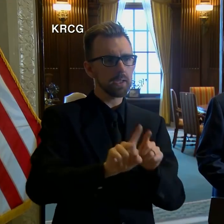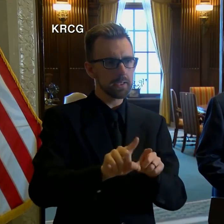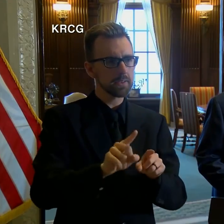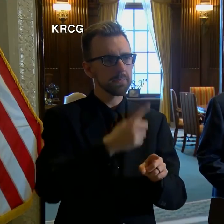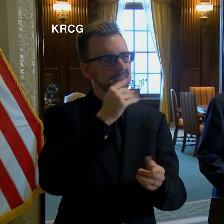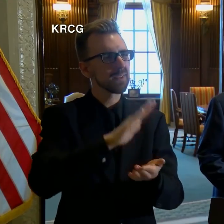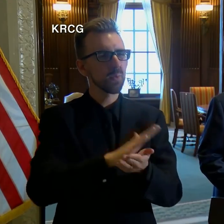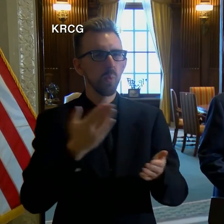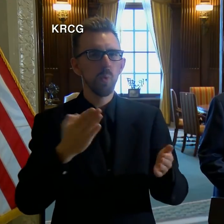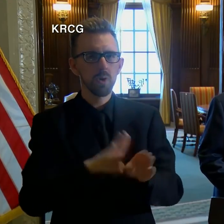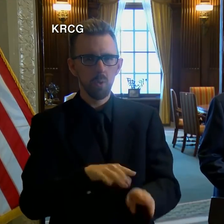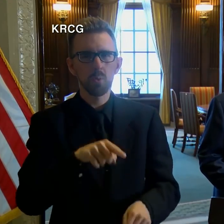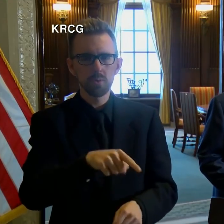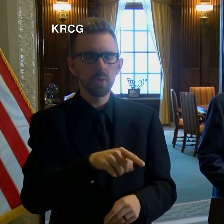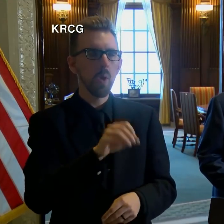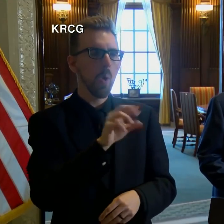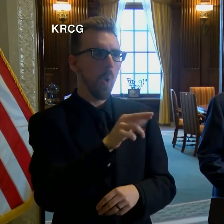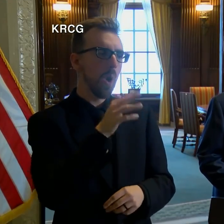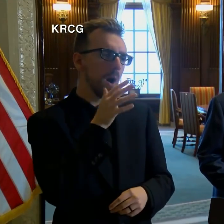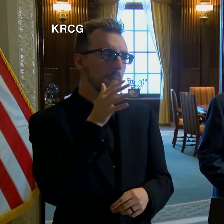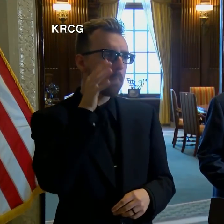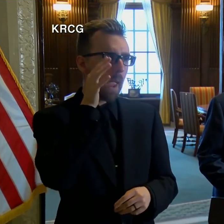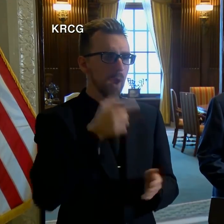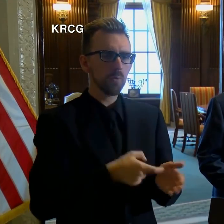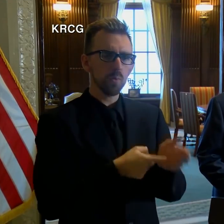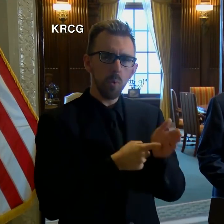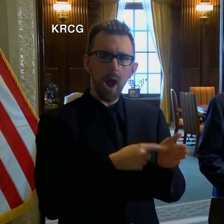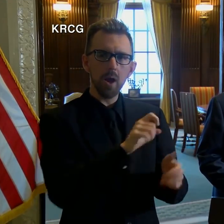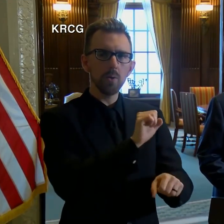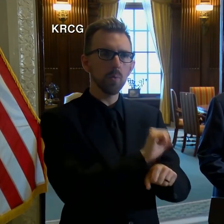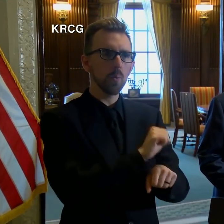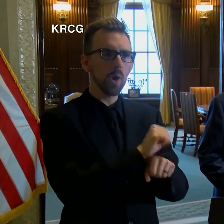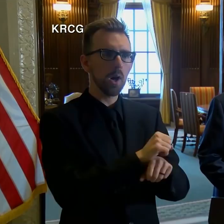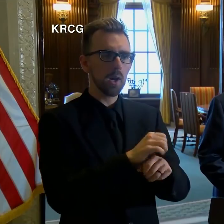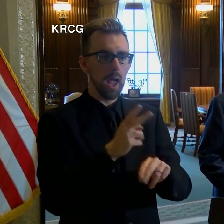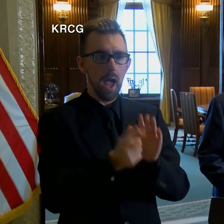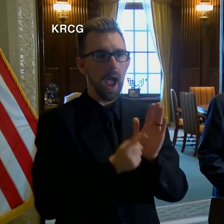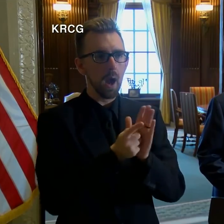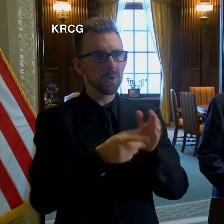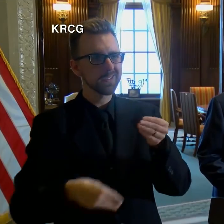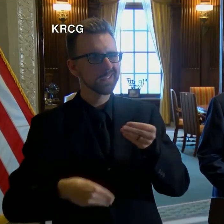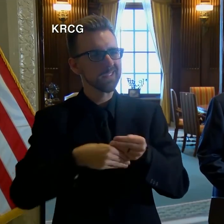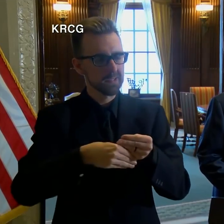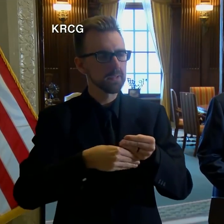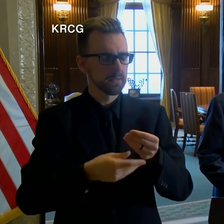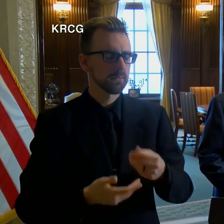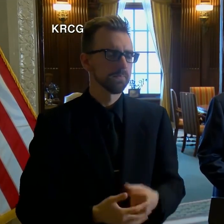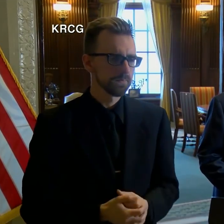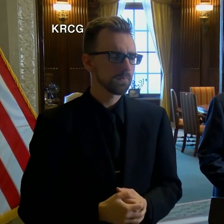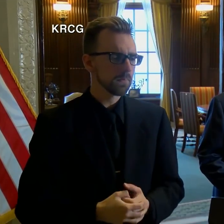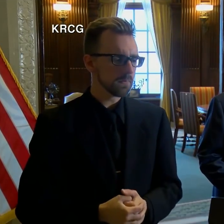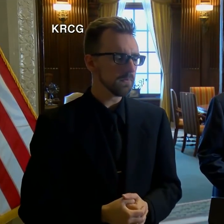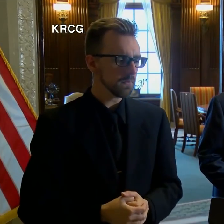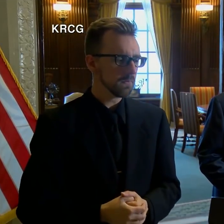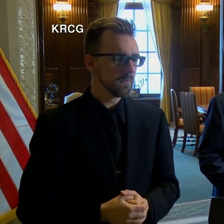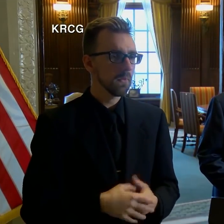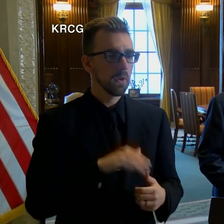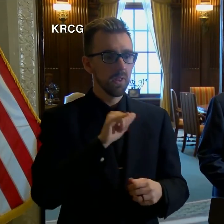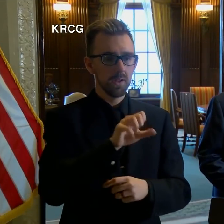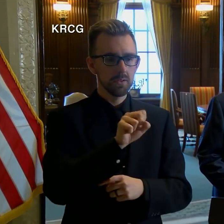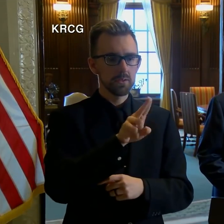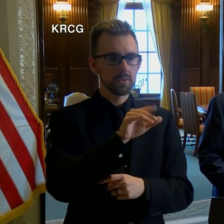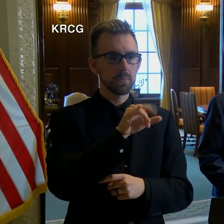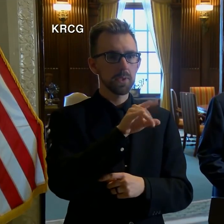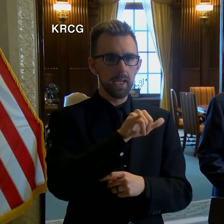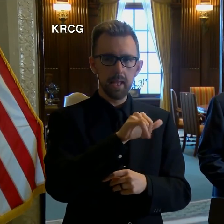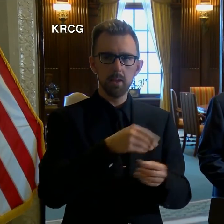to school closure or a parent being required to work additional hours. Child care subsidy provider